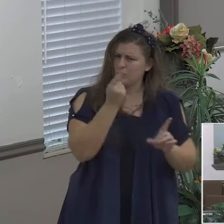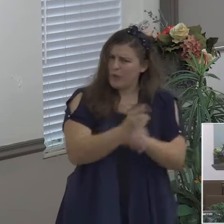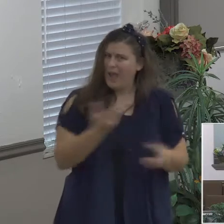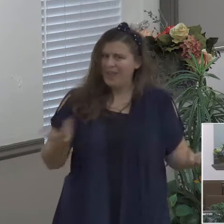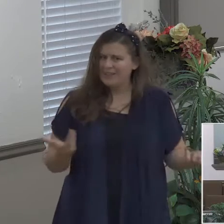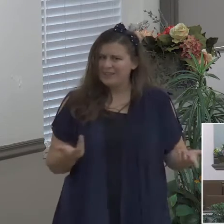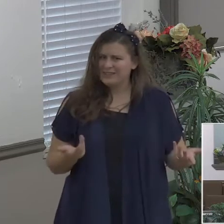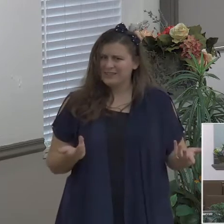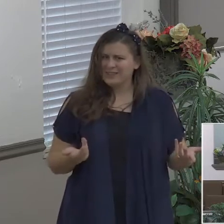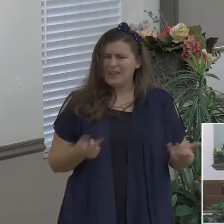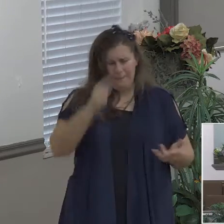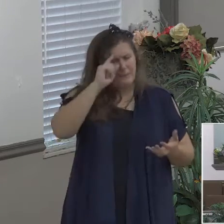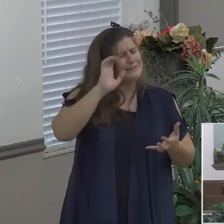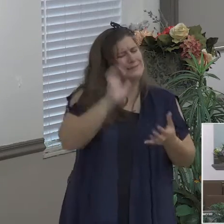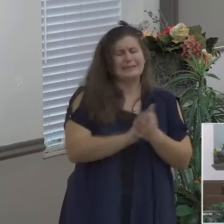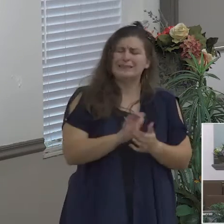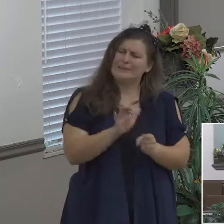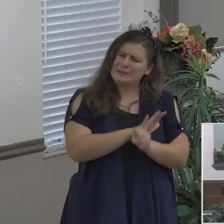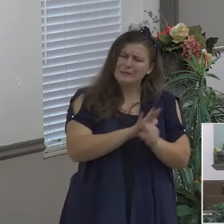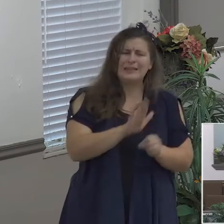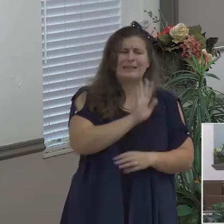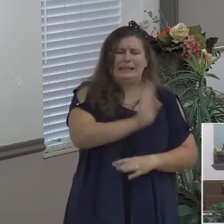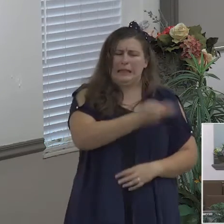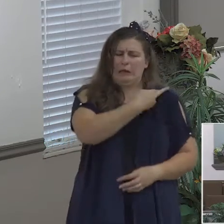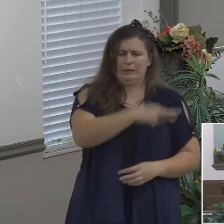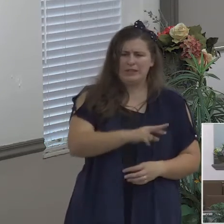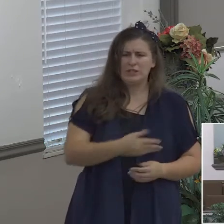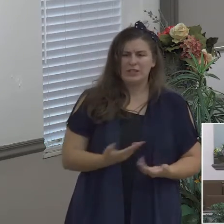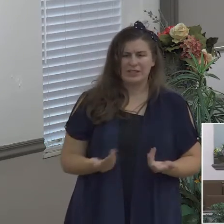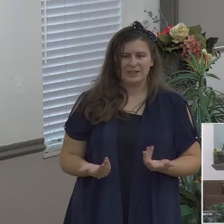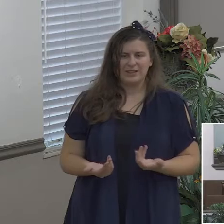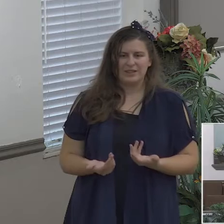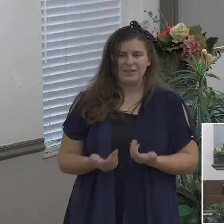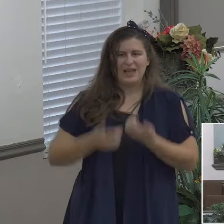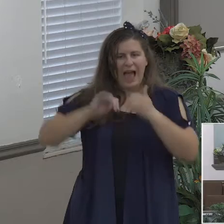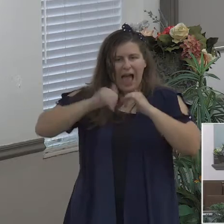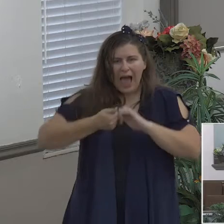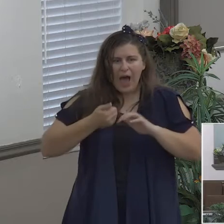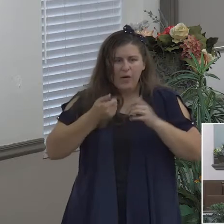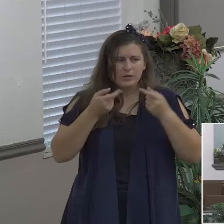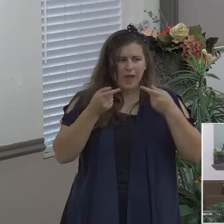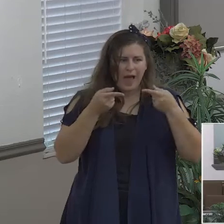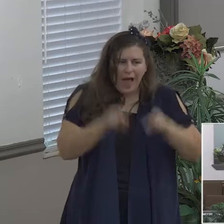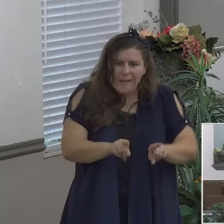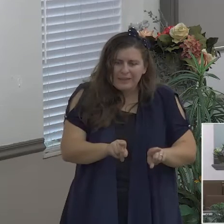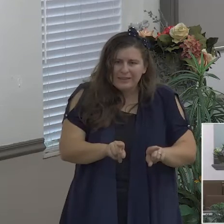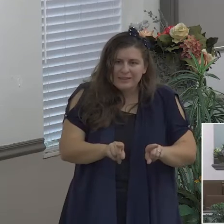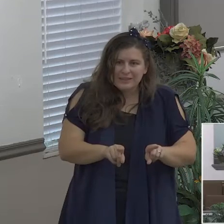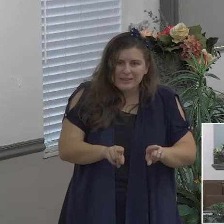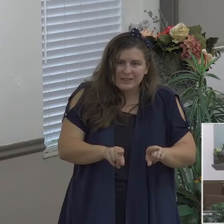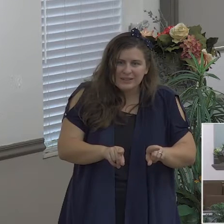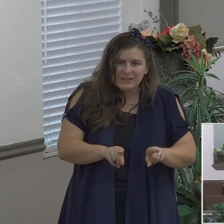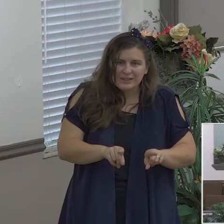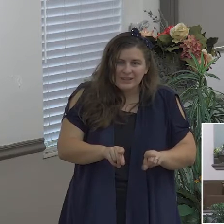how is it that they're operating I'll tell you how they're operating they're operating on a false peace